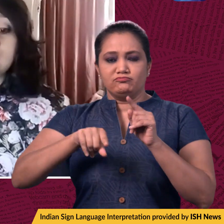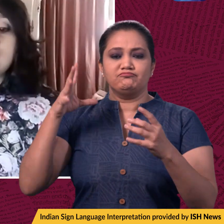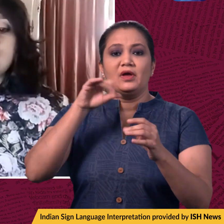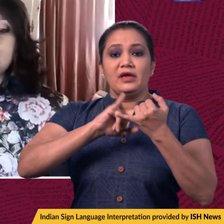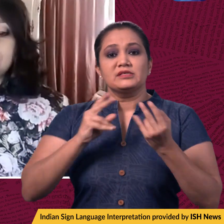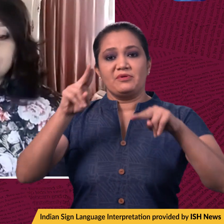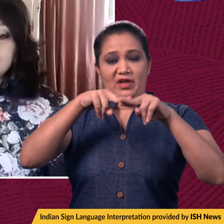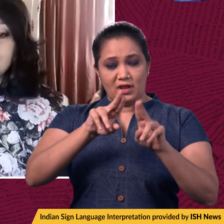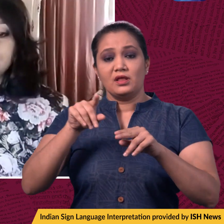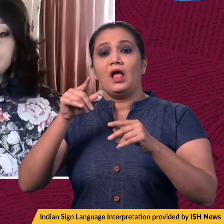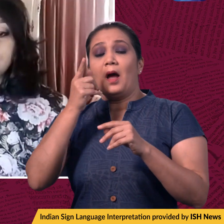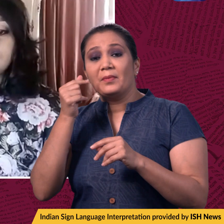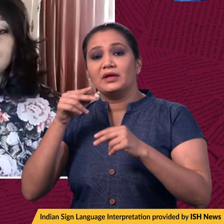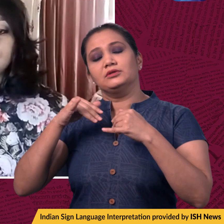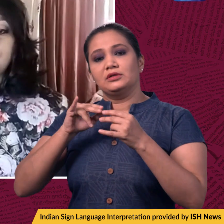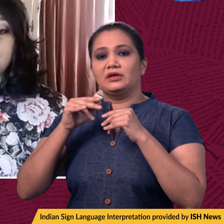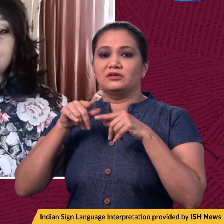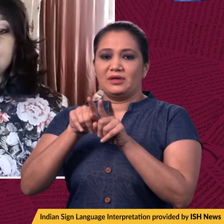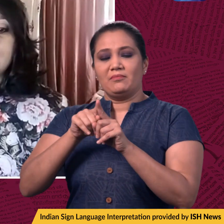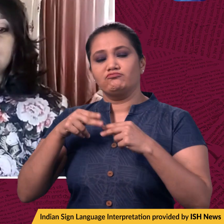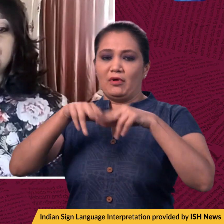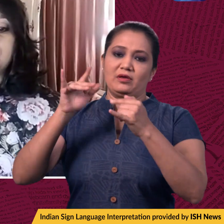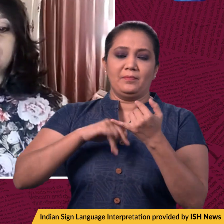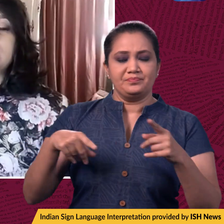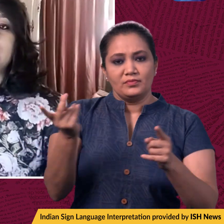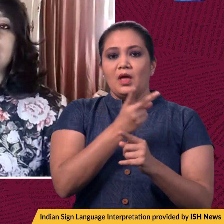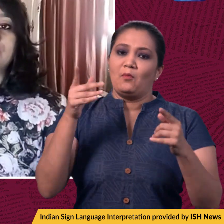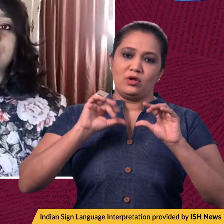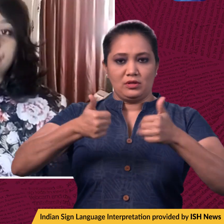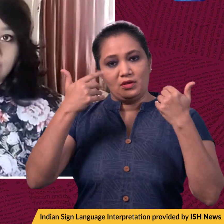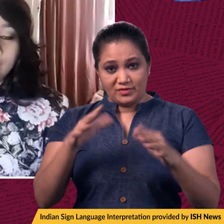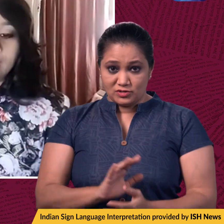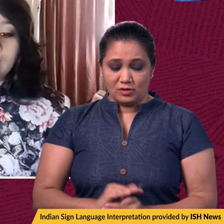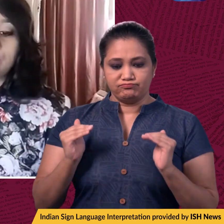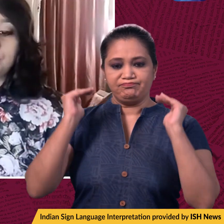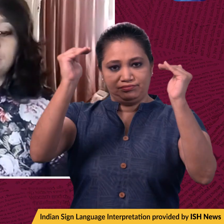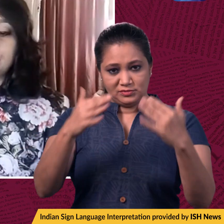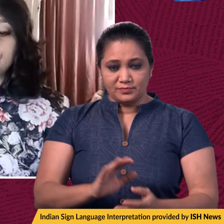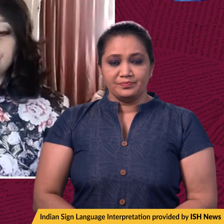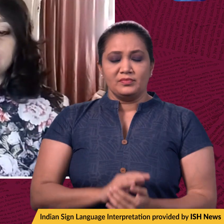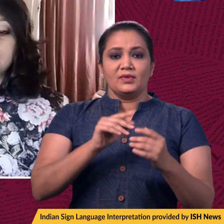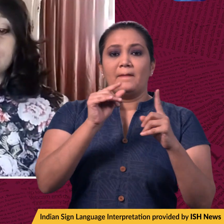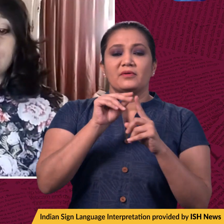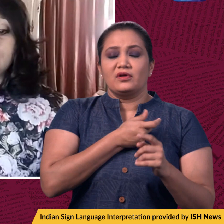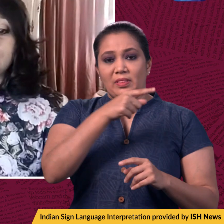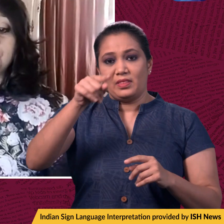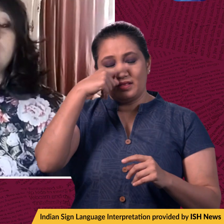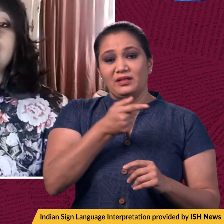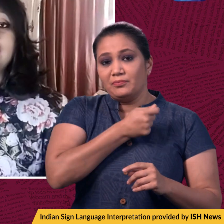and Men's Singles events, respectively, at Parma Stadium today. Now, PV Sindhu defeated her Thailand counterpart and